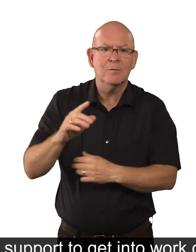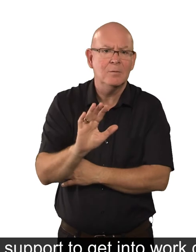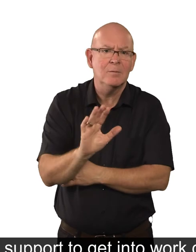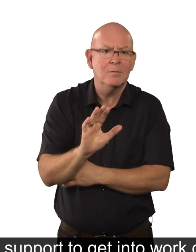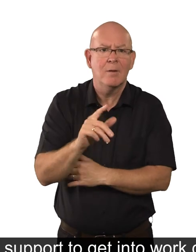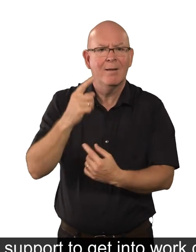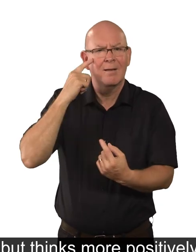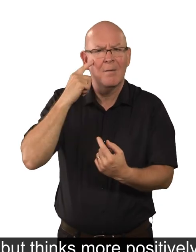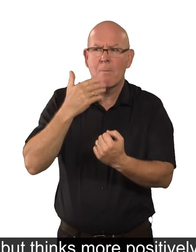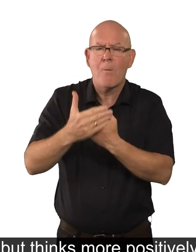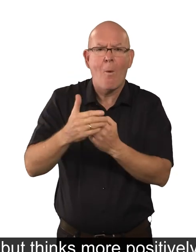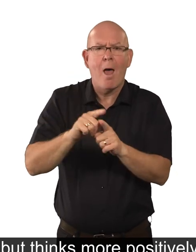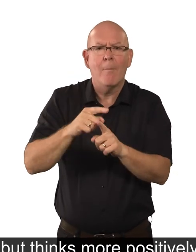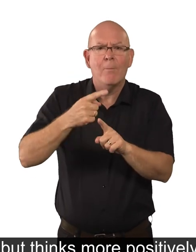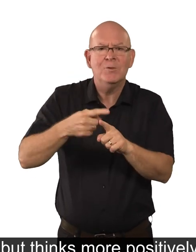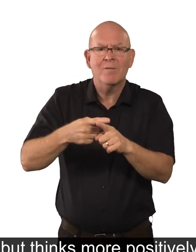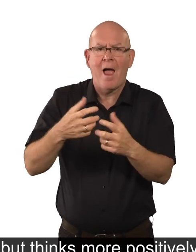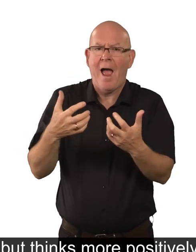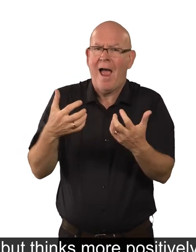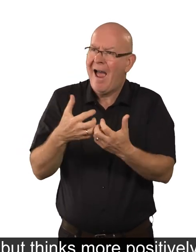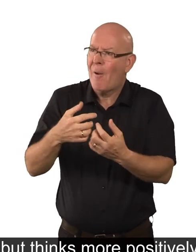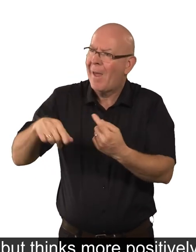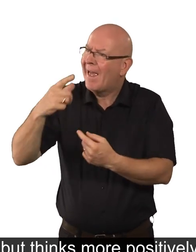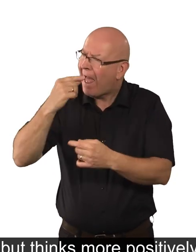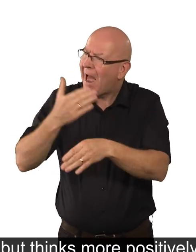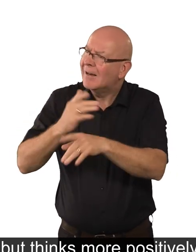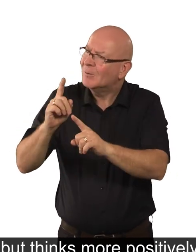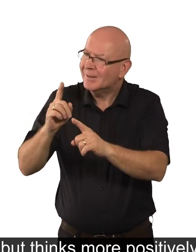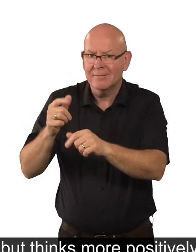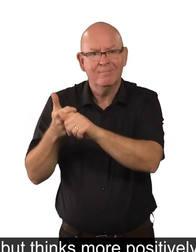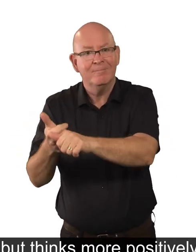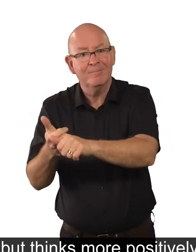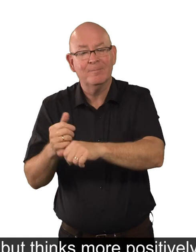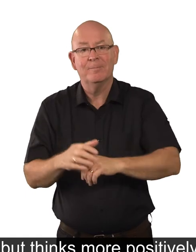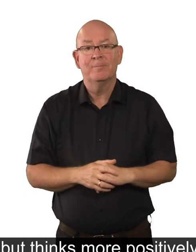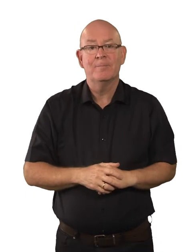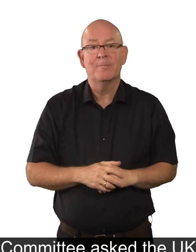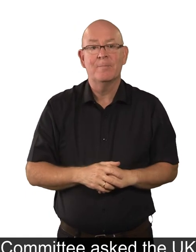people can't do, but thinks more positively about what people can do.